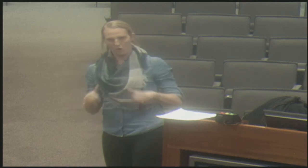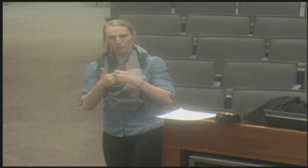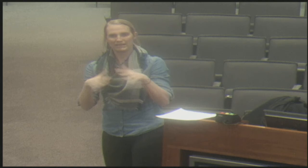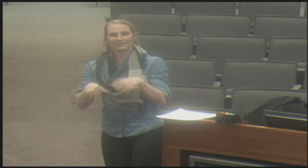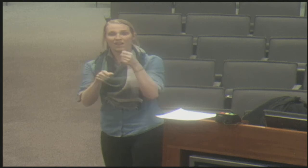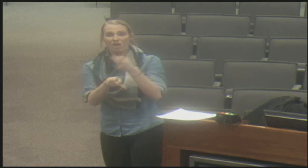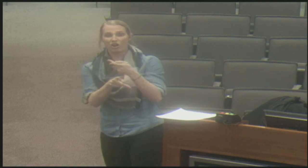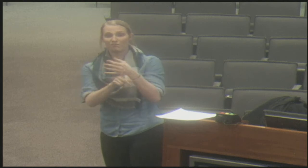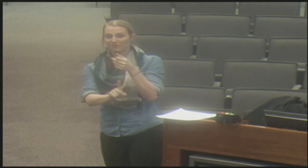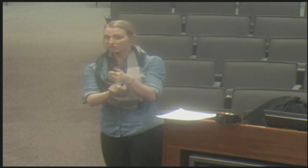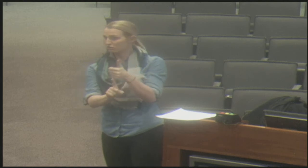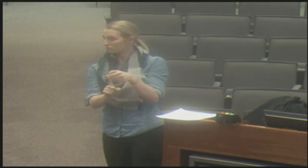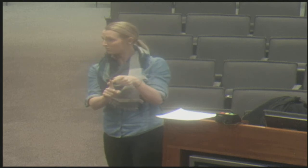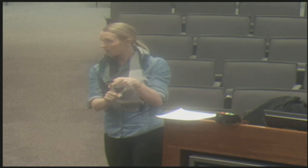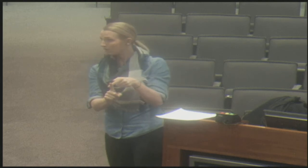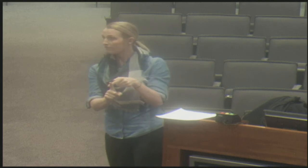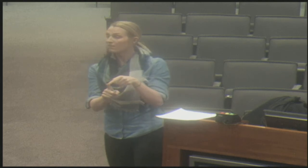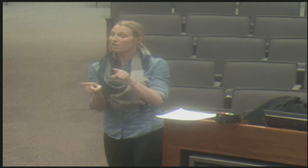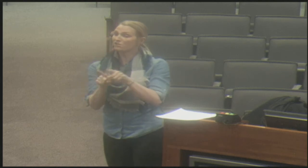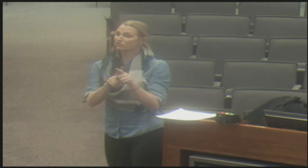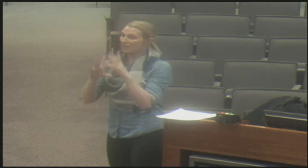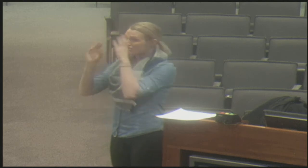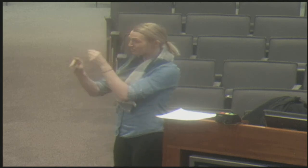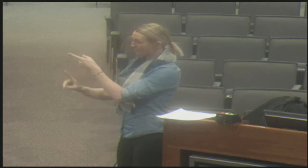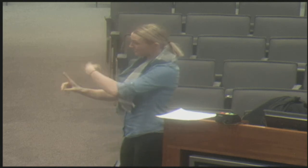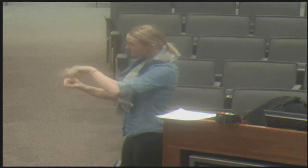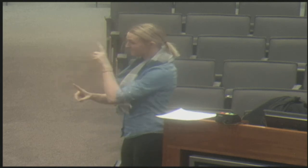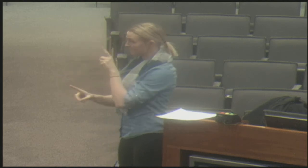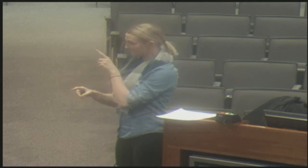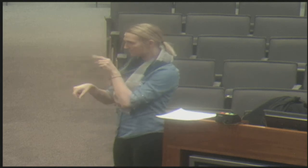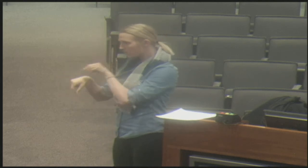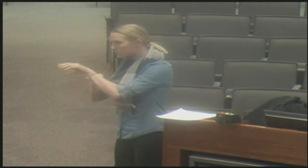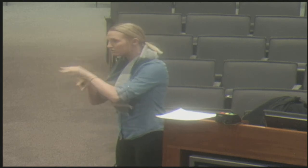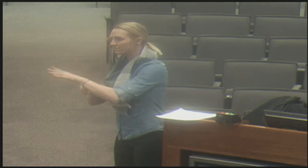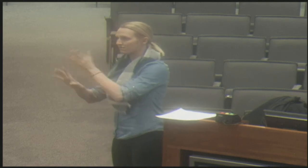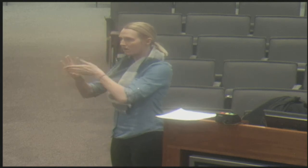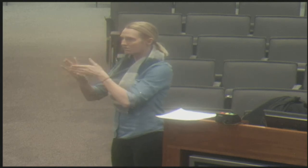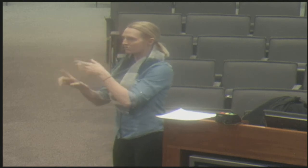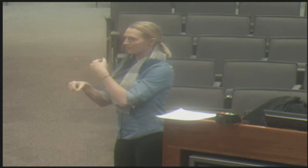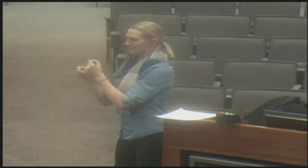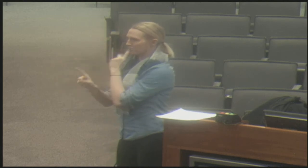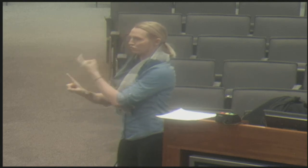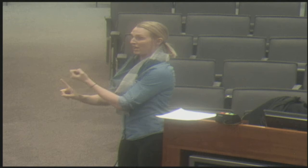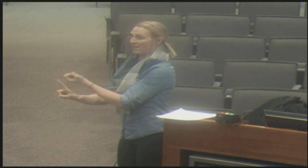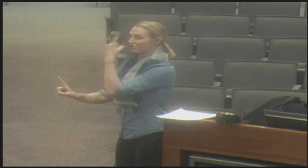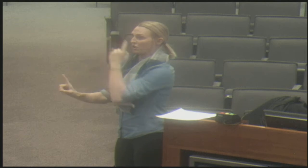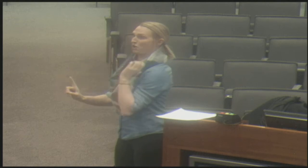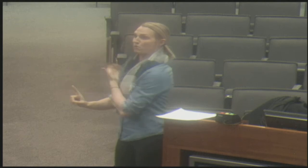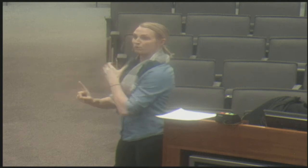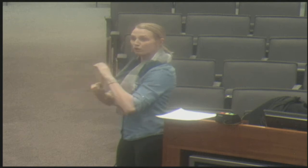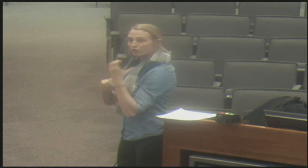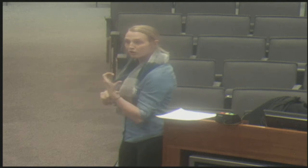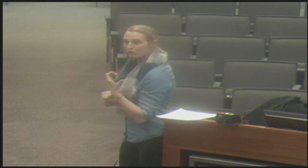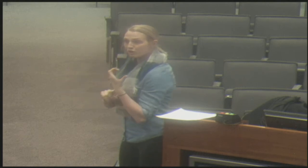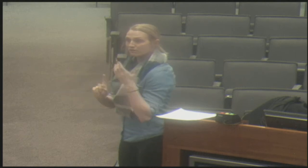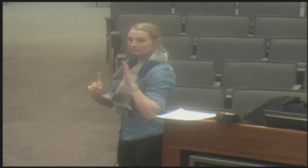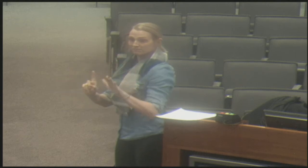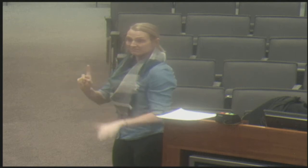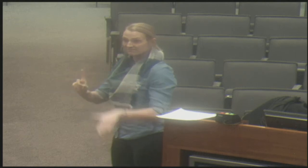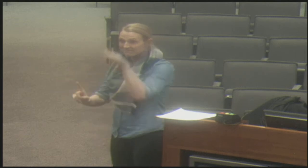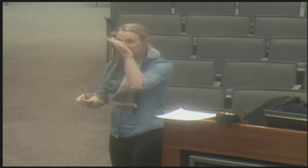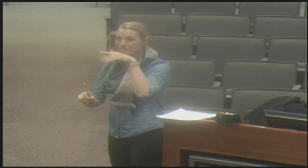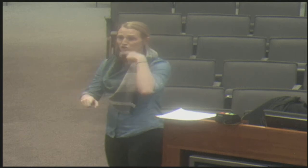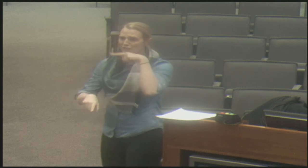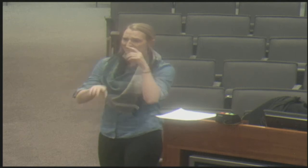So we want to make sure that folks are taking care of themselves and they know how to take care of themselves, know how to advocate for themselves, but also to